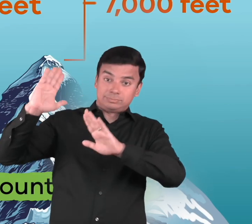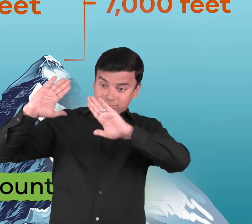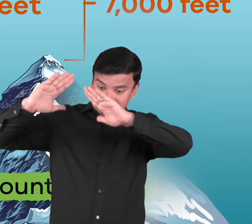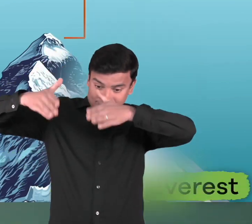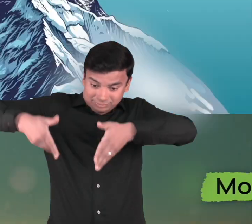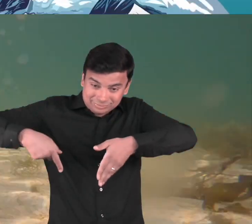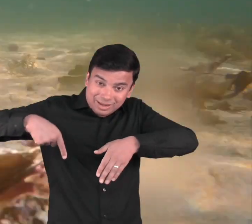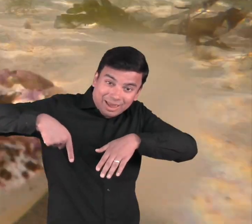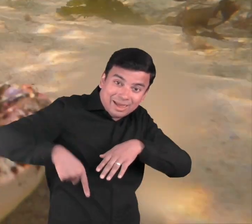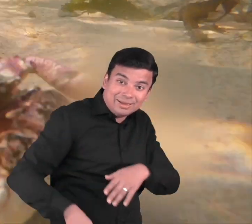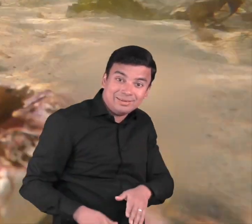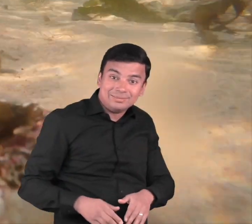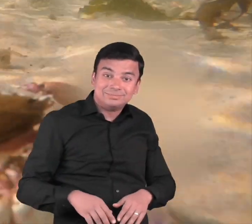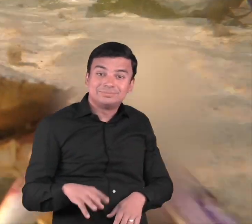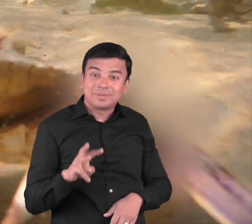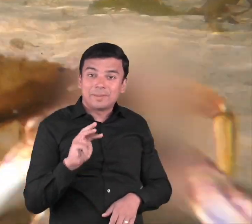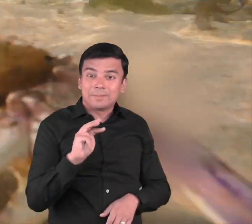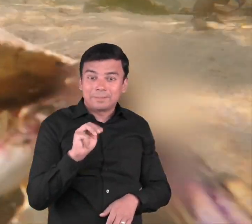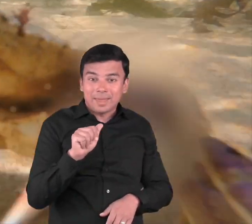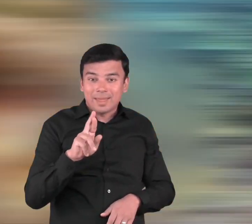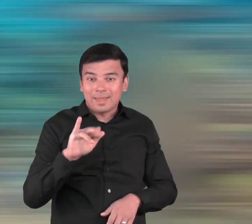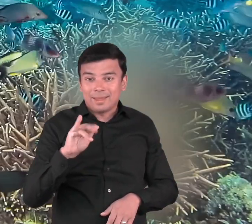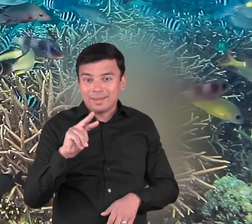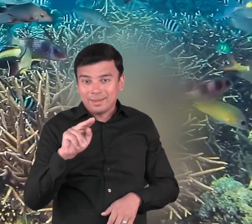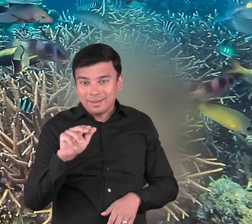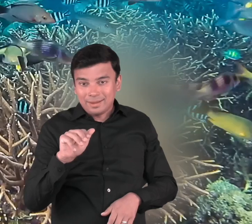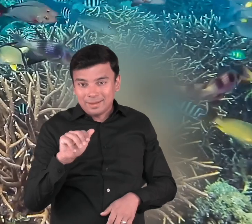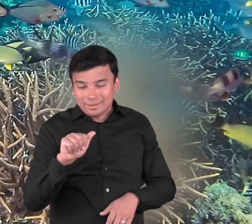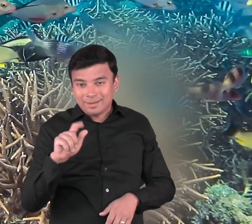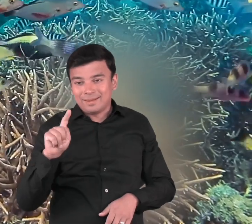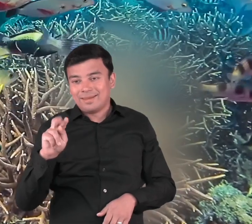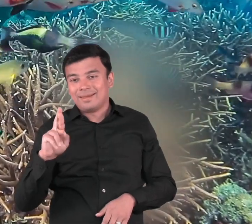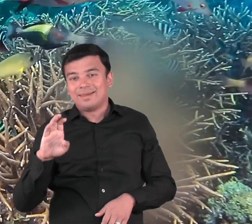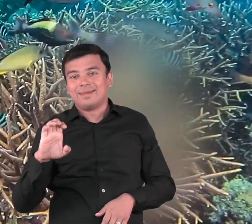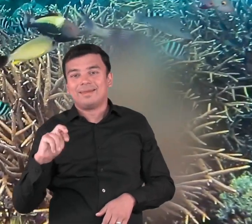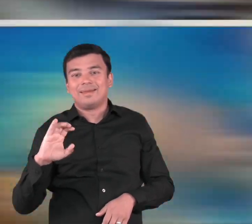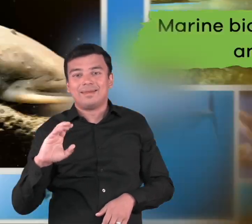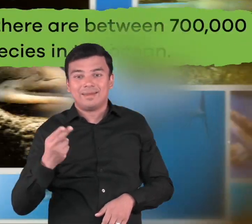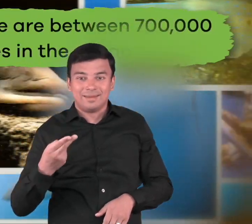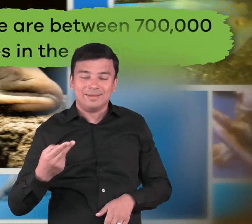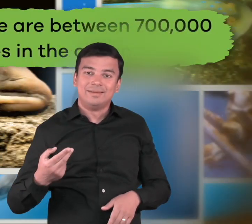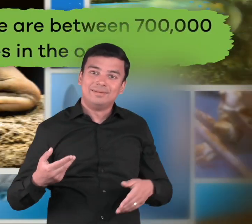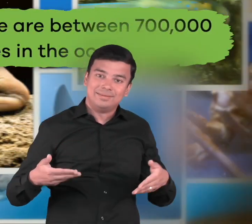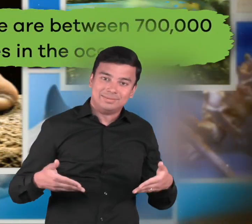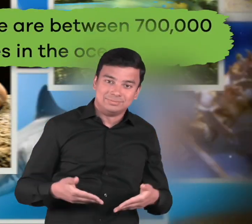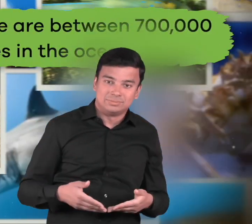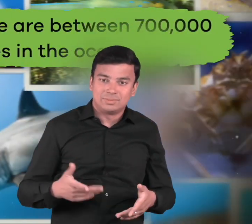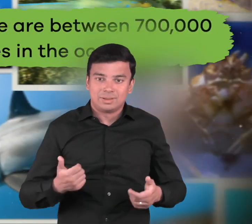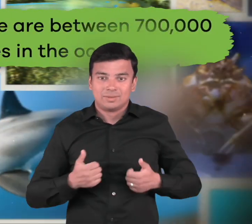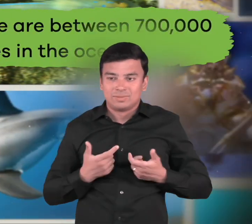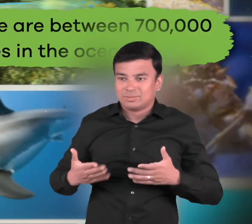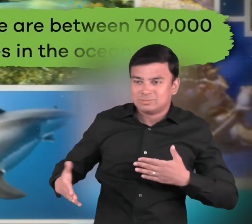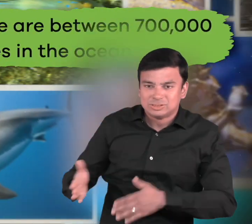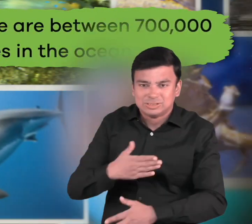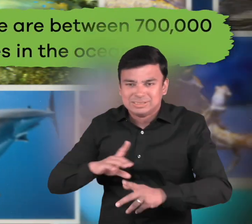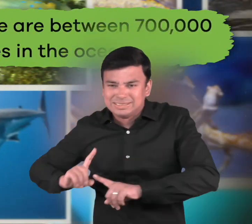The ocean is also teeming with life. Marine biologists estimate that there are between